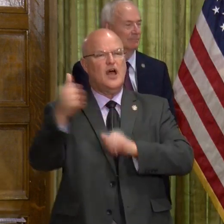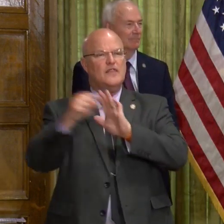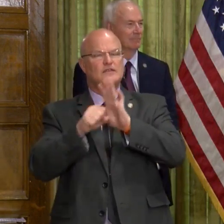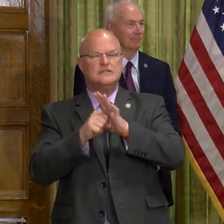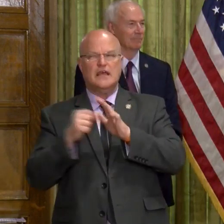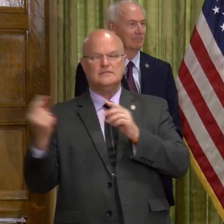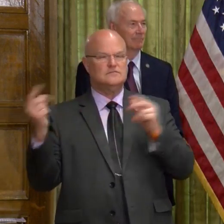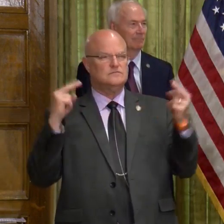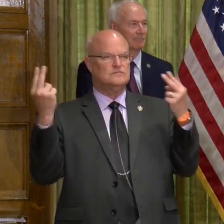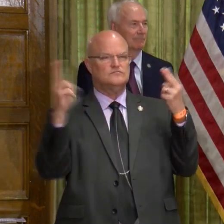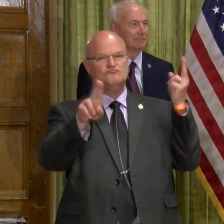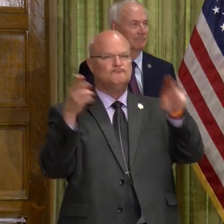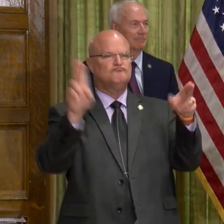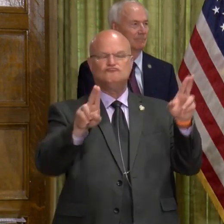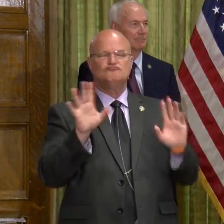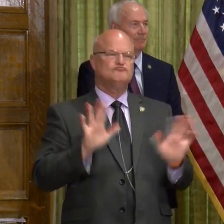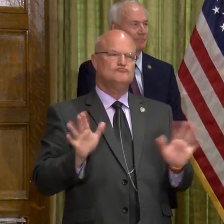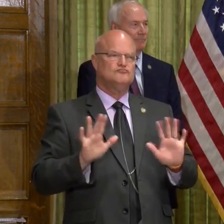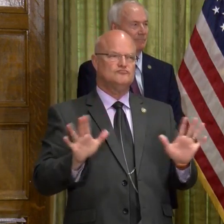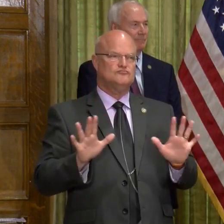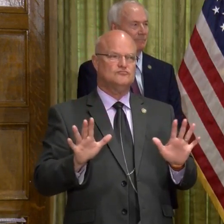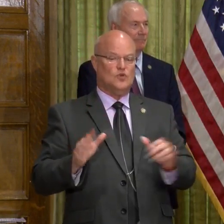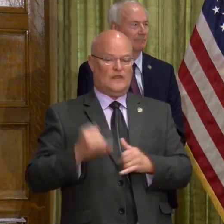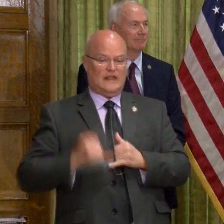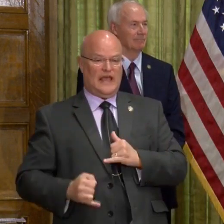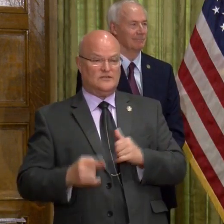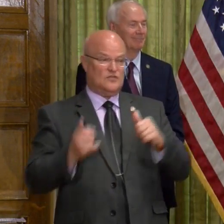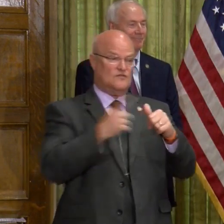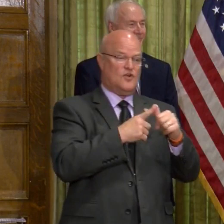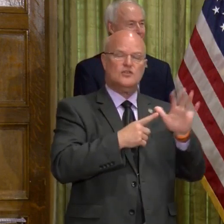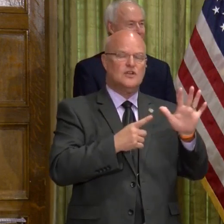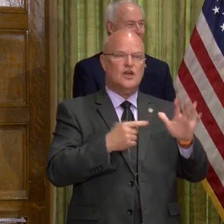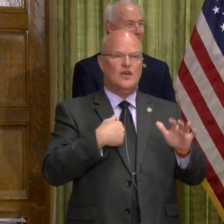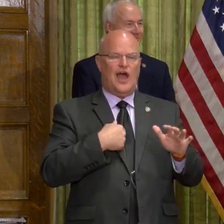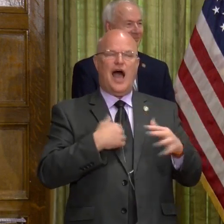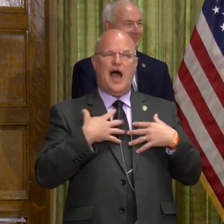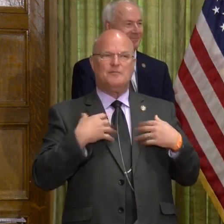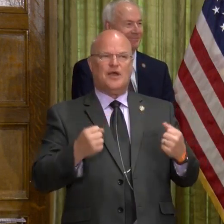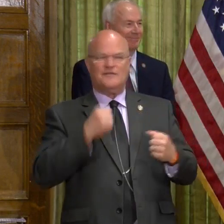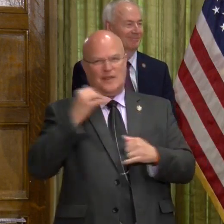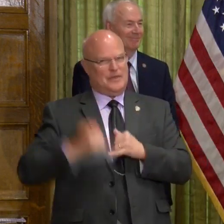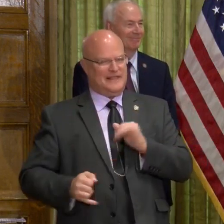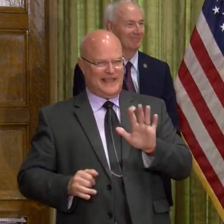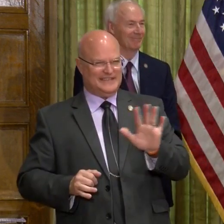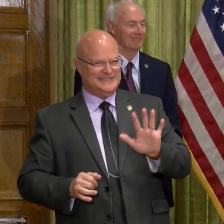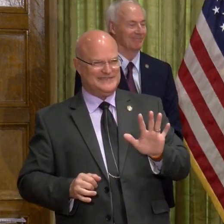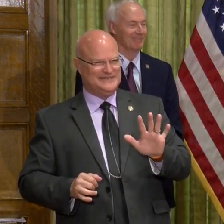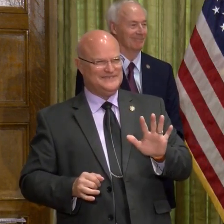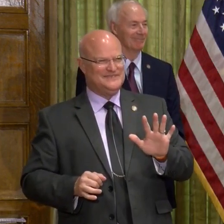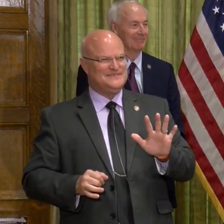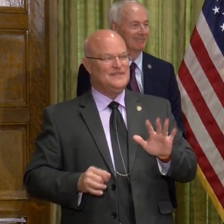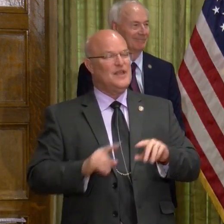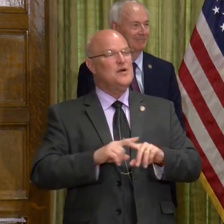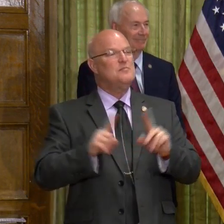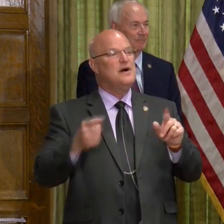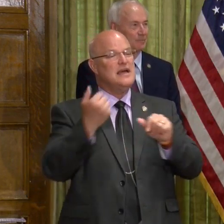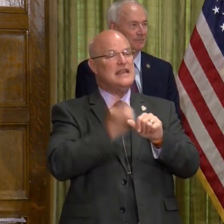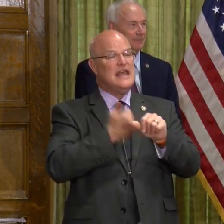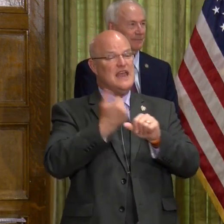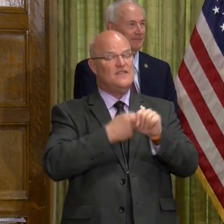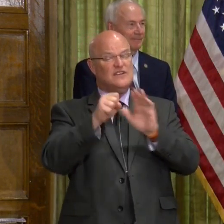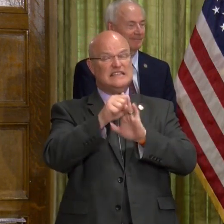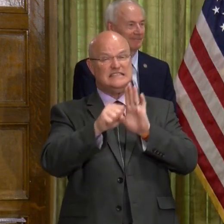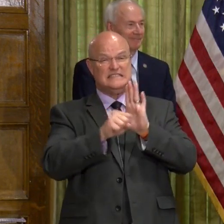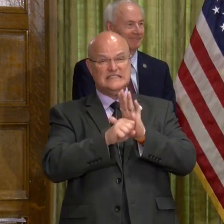to be the first or not be the last, although I'm confident we won't be the last. But each state